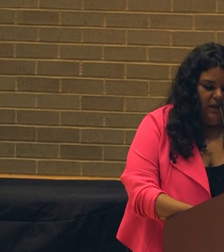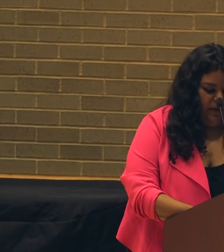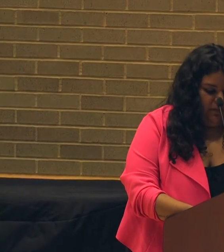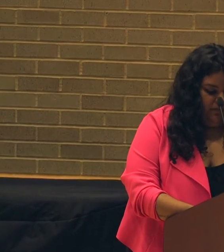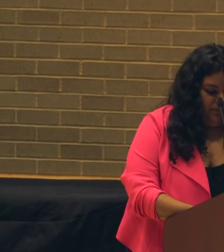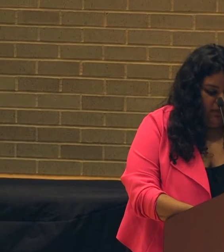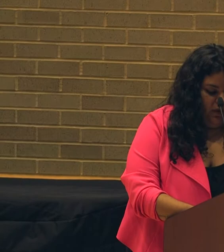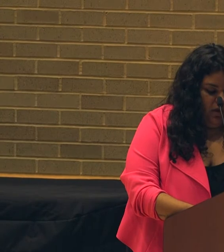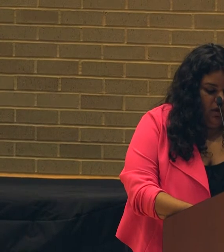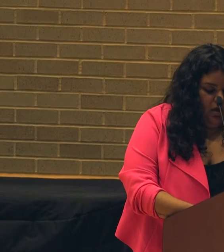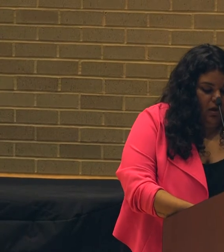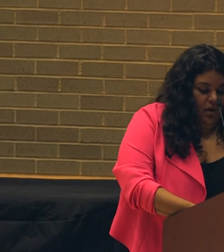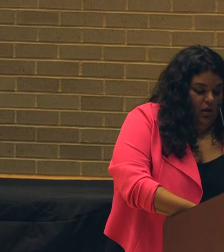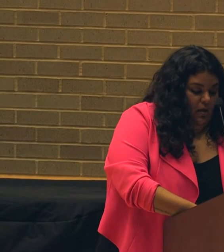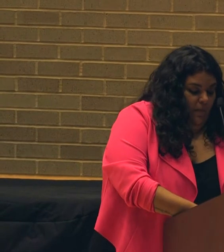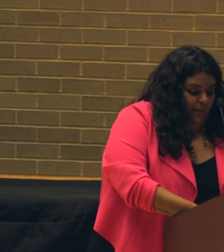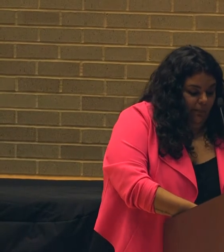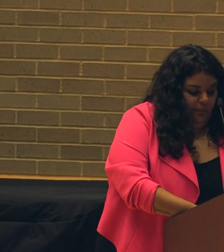the start of the pandemic.